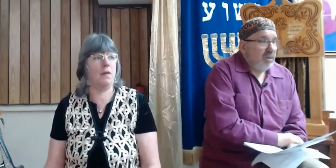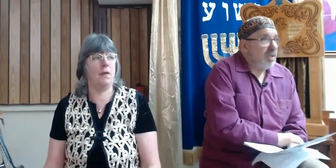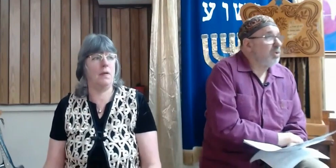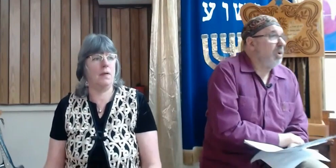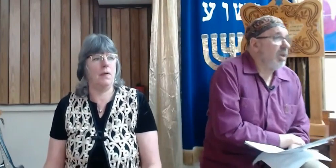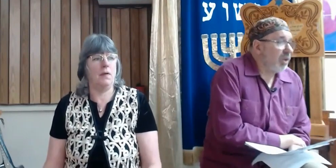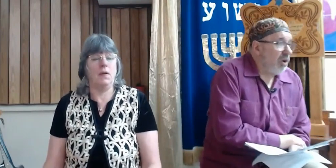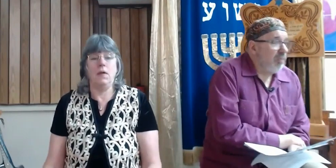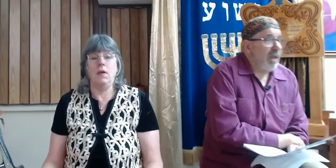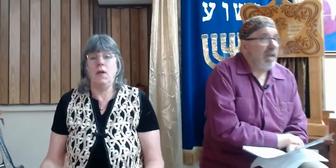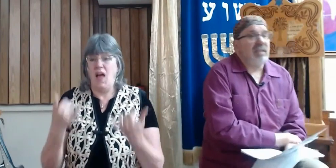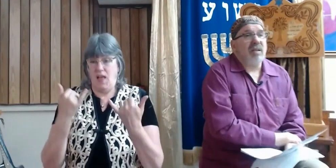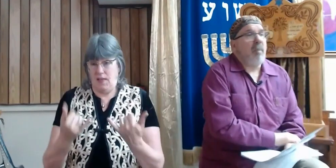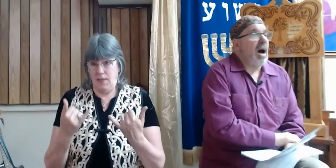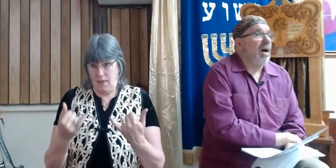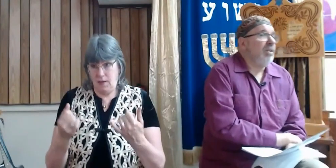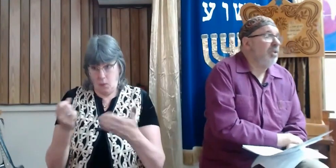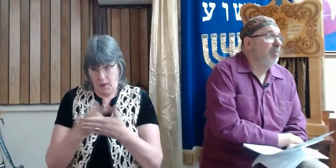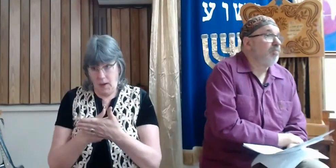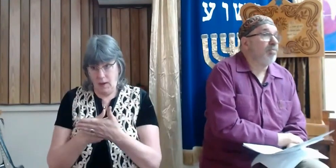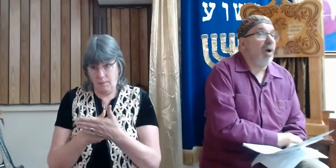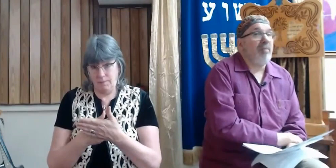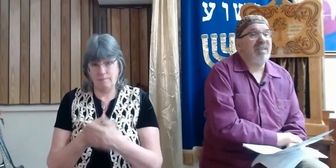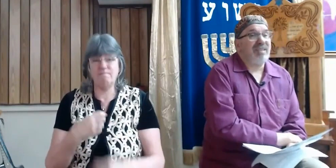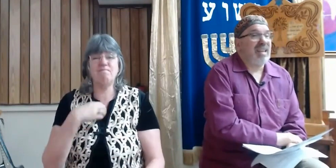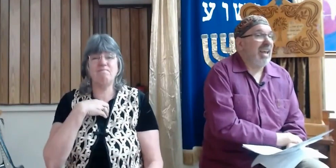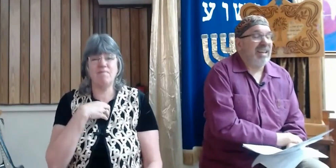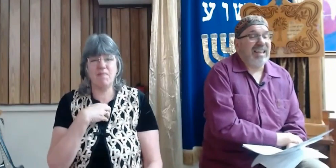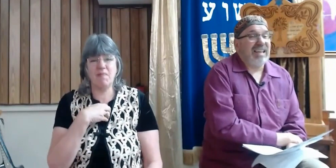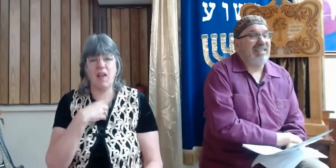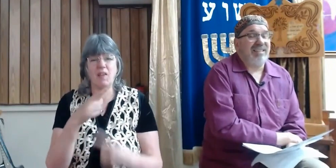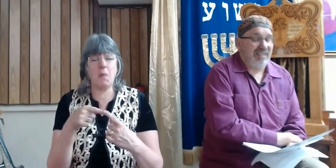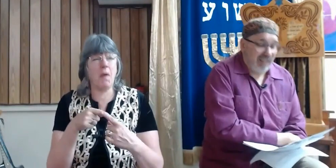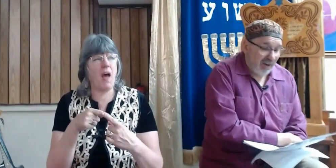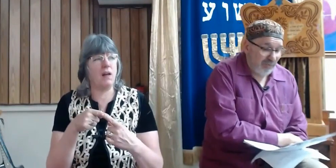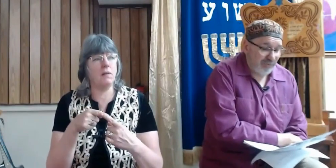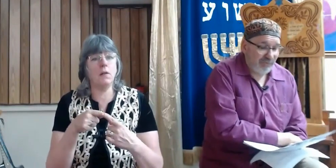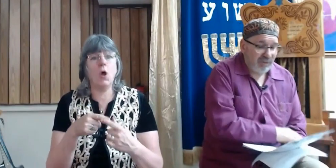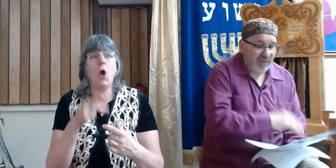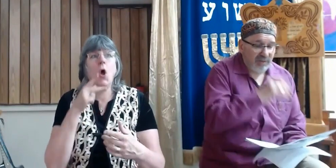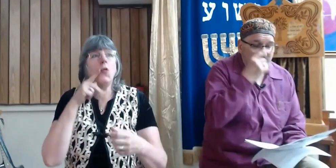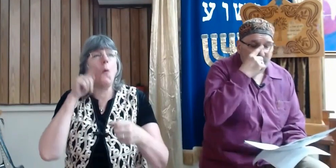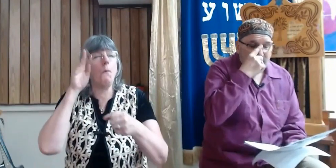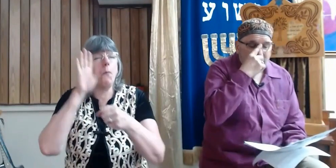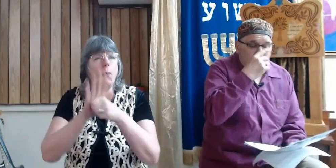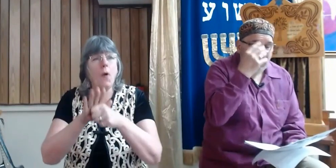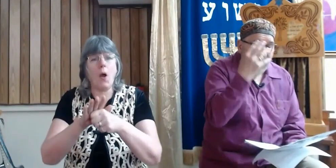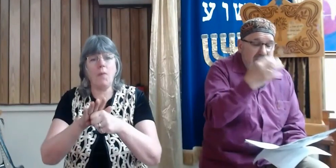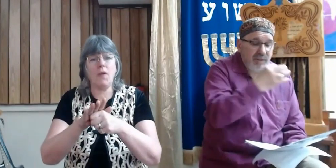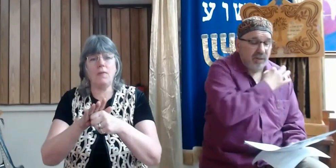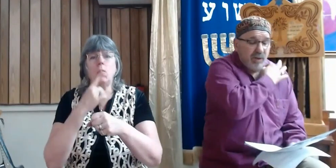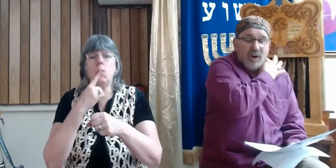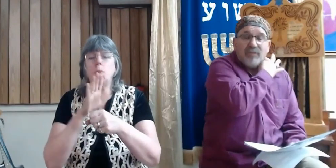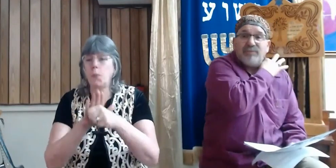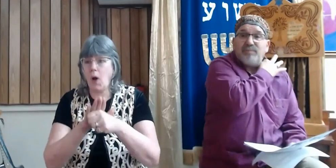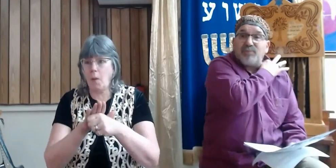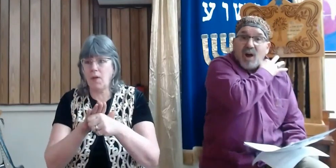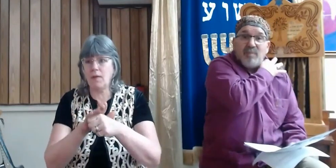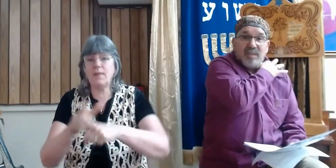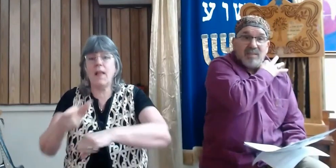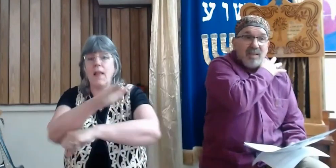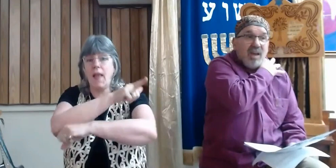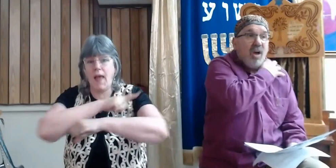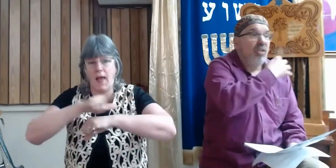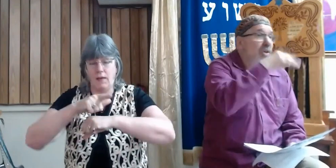This week, the complaint is about the promised land itself. The land of